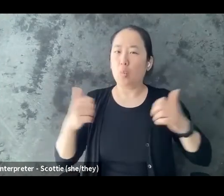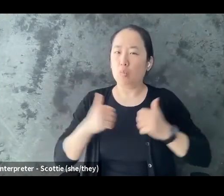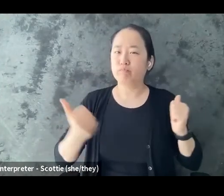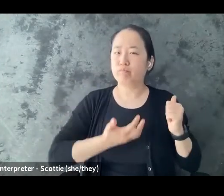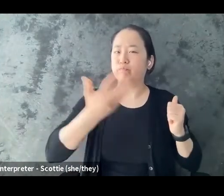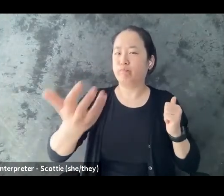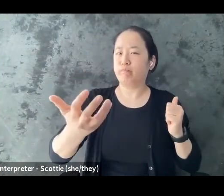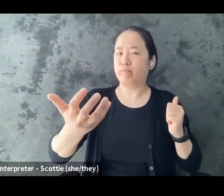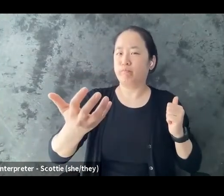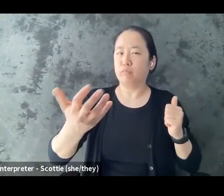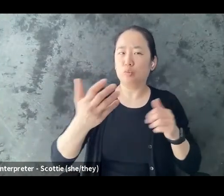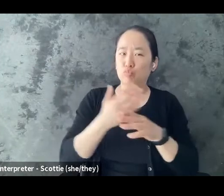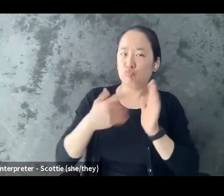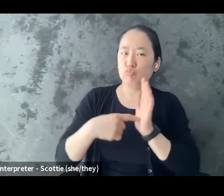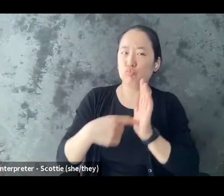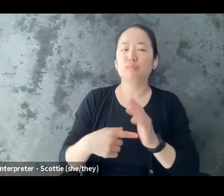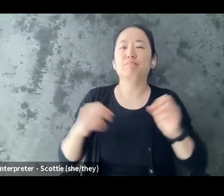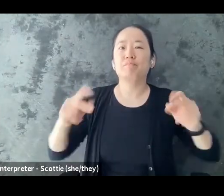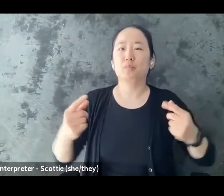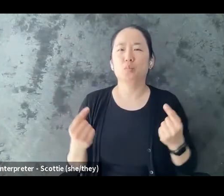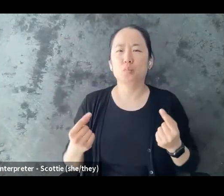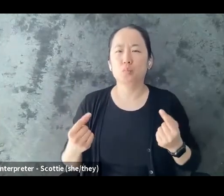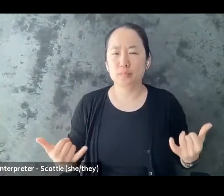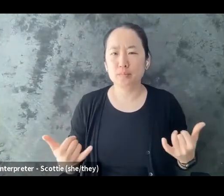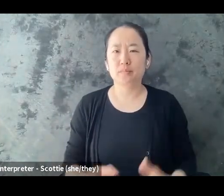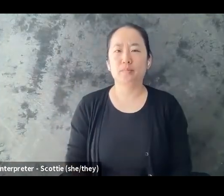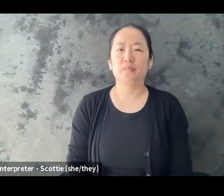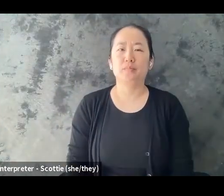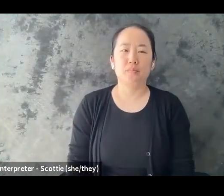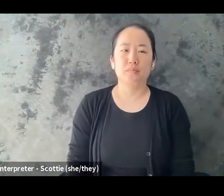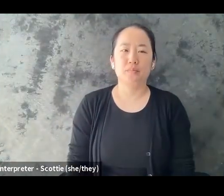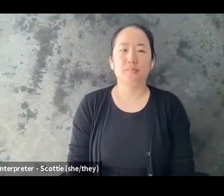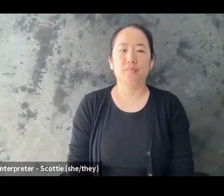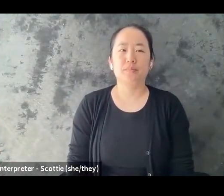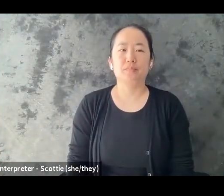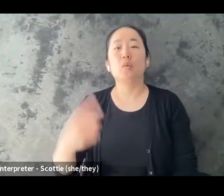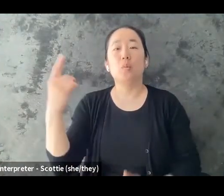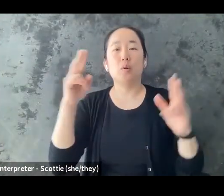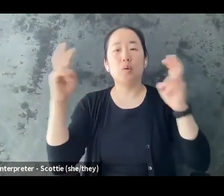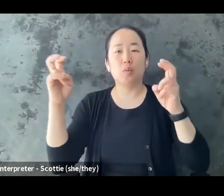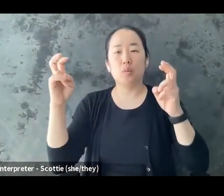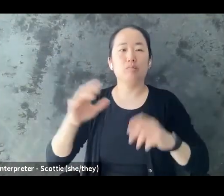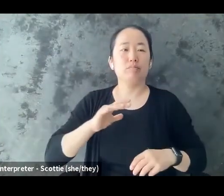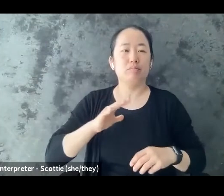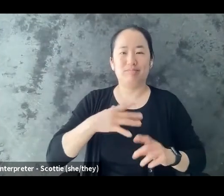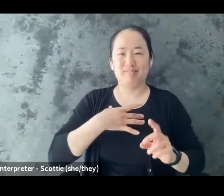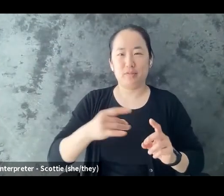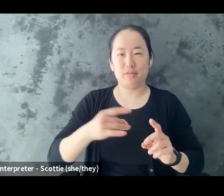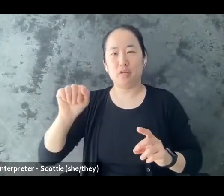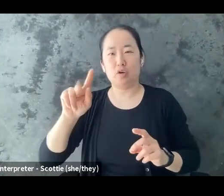now what do i do and so there's this quote from an article that i also linked to the slide about what matters most is that the